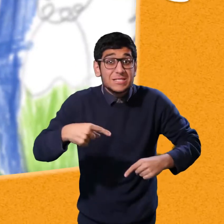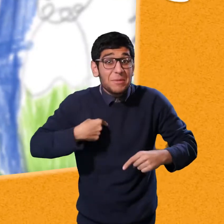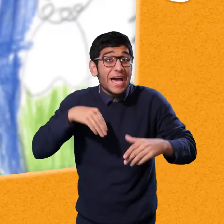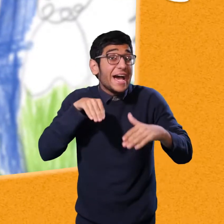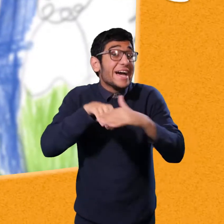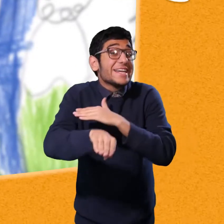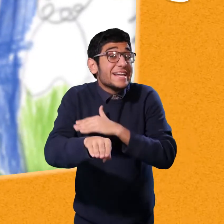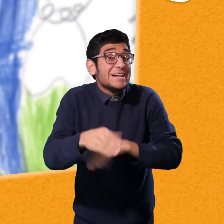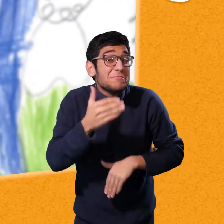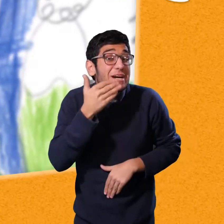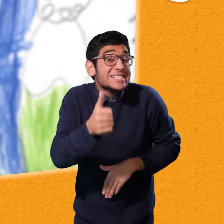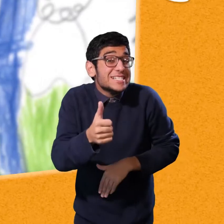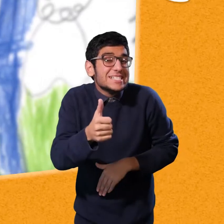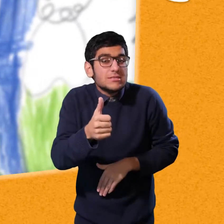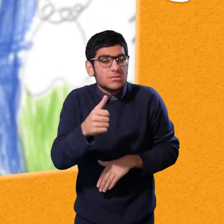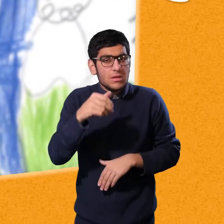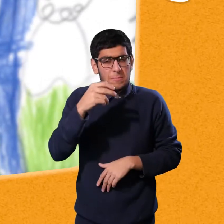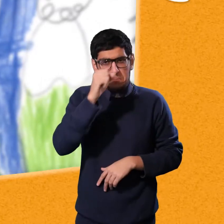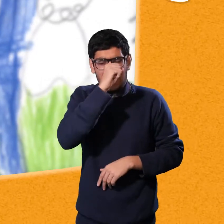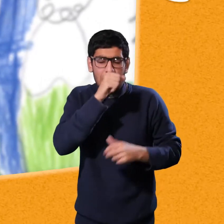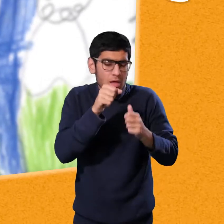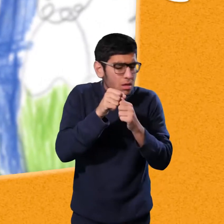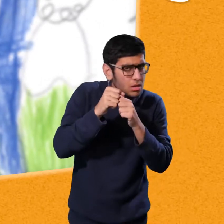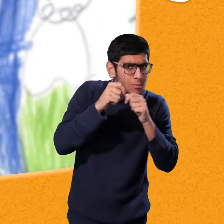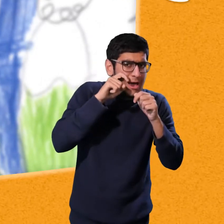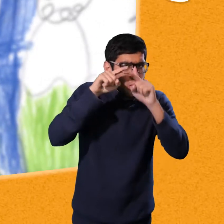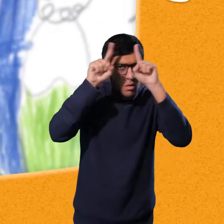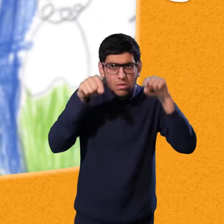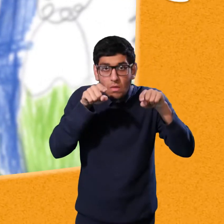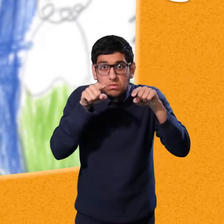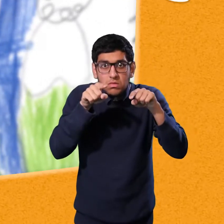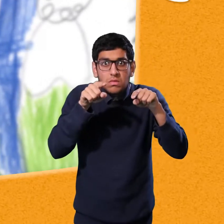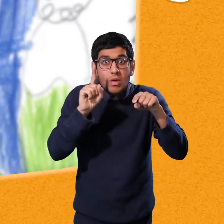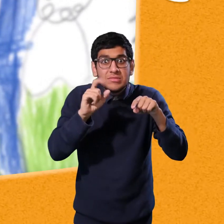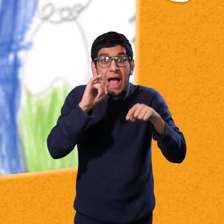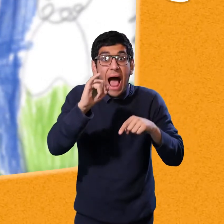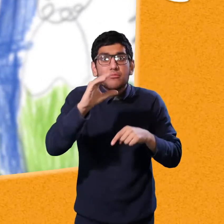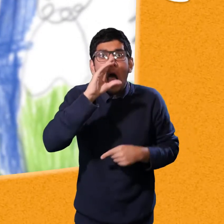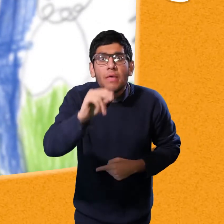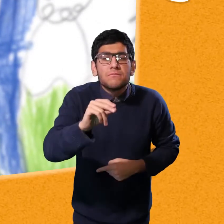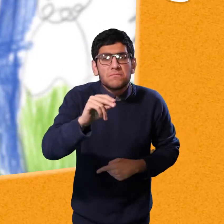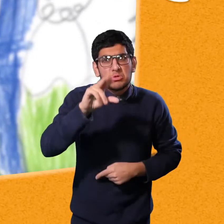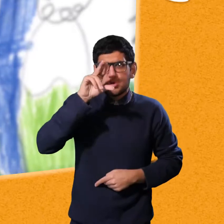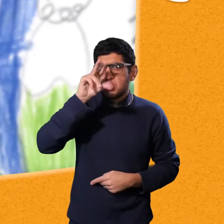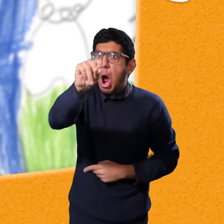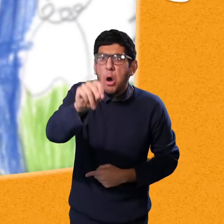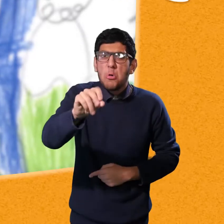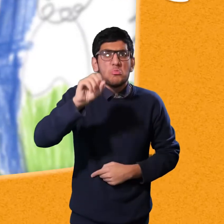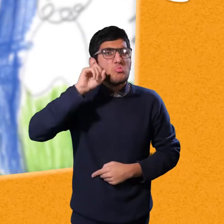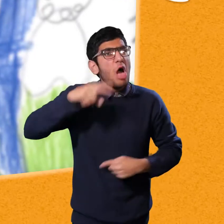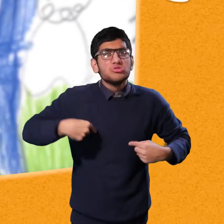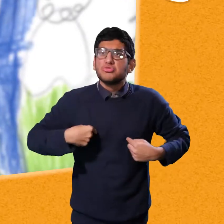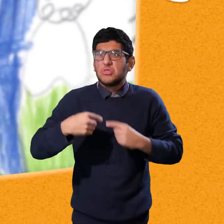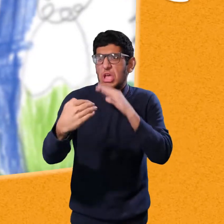knocked at the door. Let me in, little pig. And the little pig looked through the window and saw the big bad wolf.